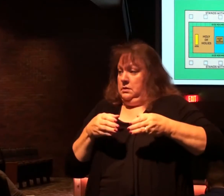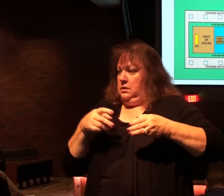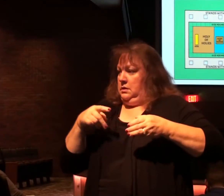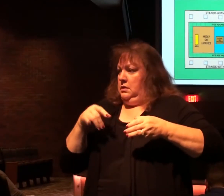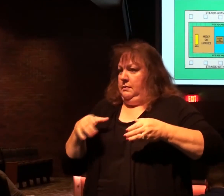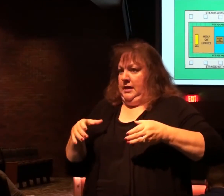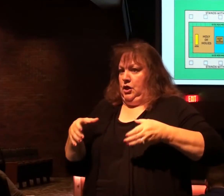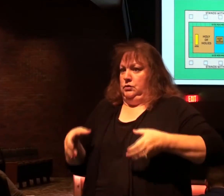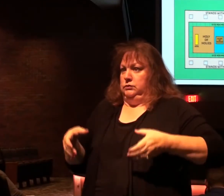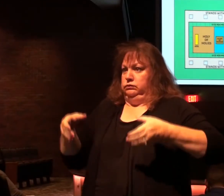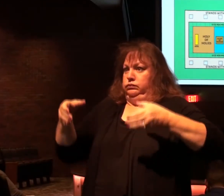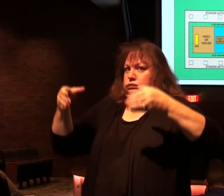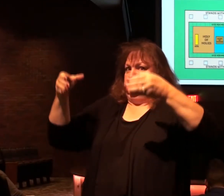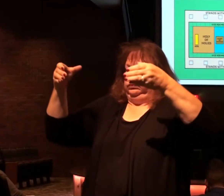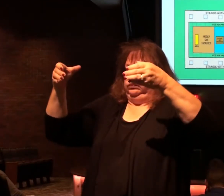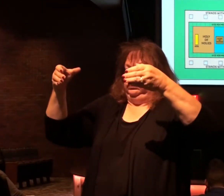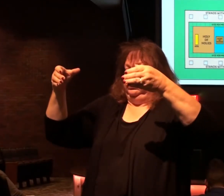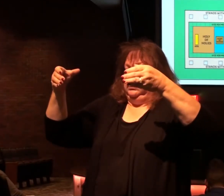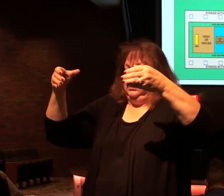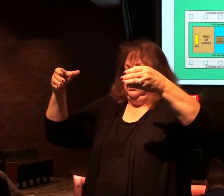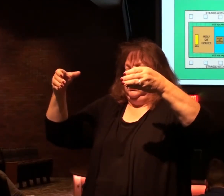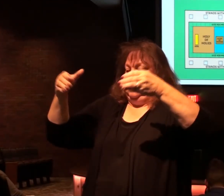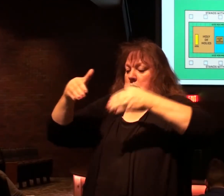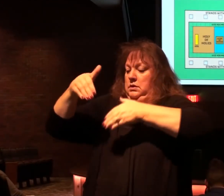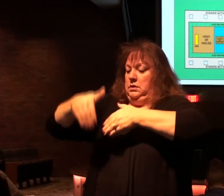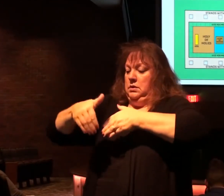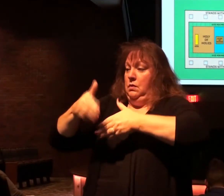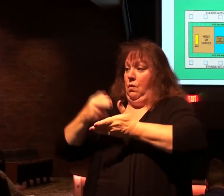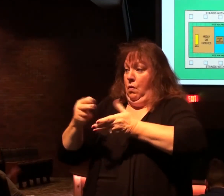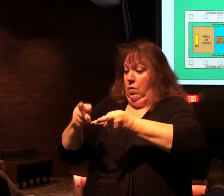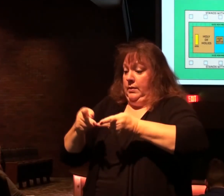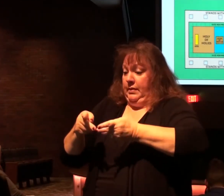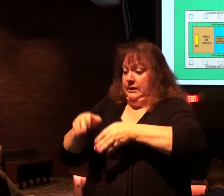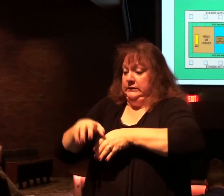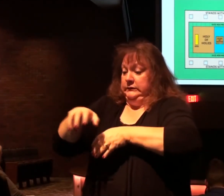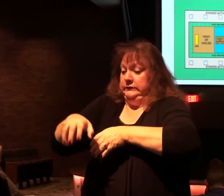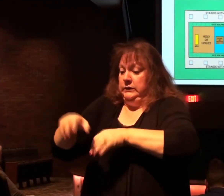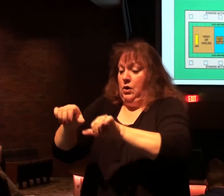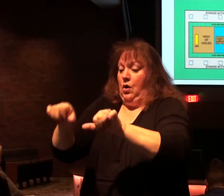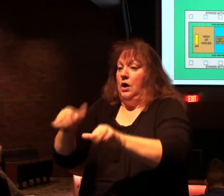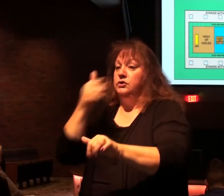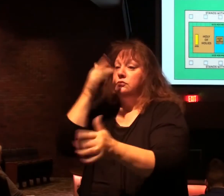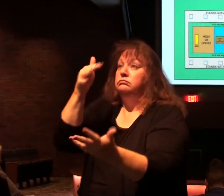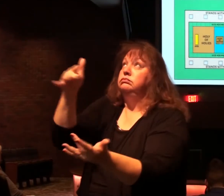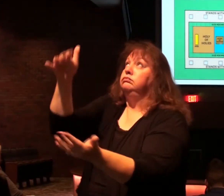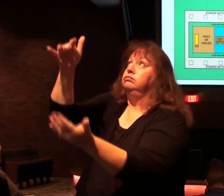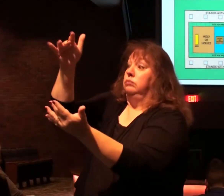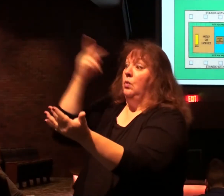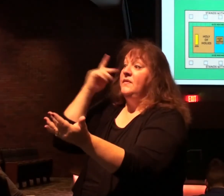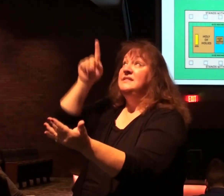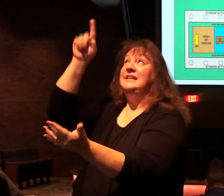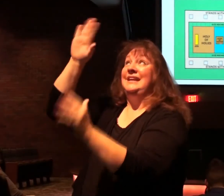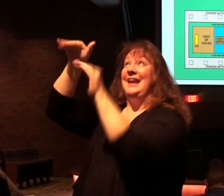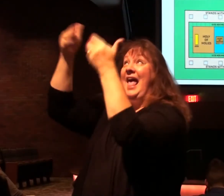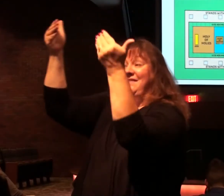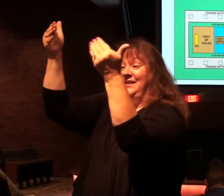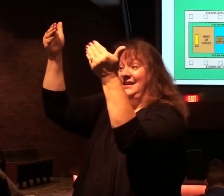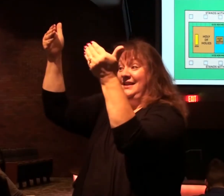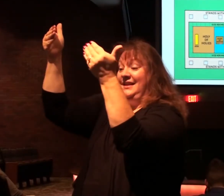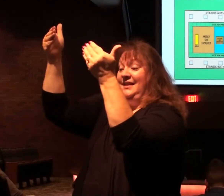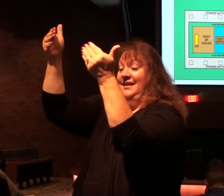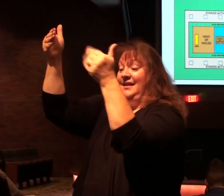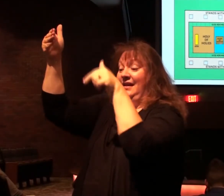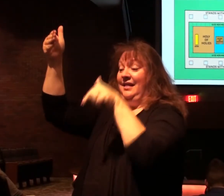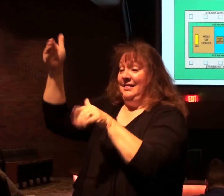comes out here in the front. This is the holy place, the altar of incense. We've seen that in heaven because this